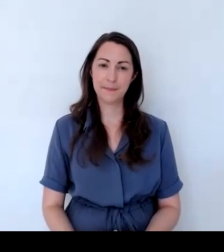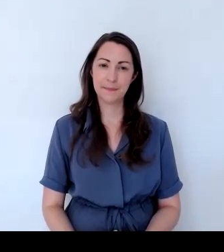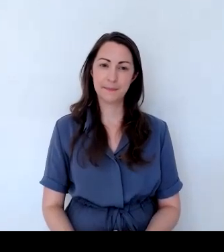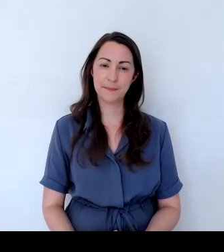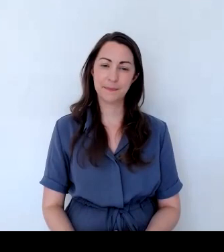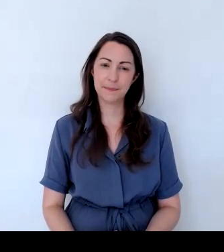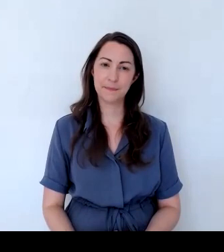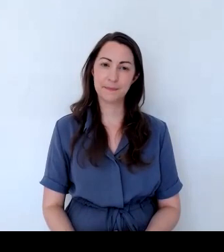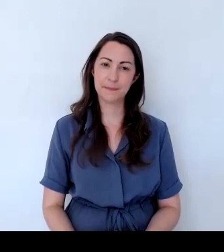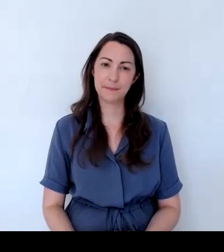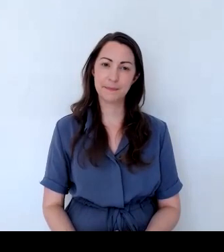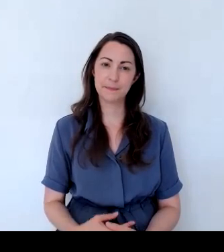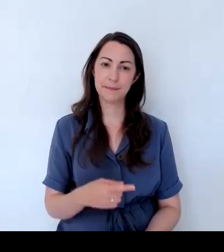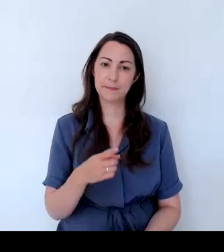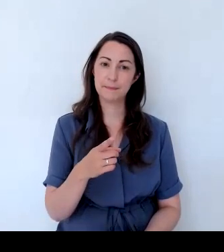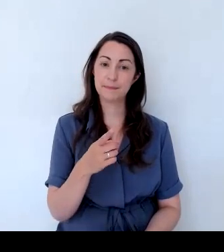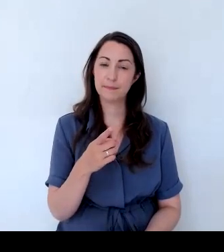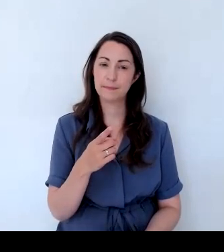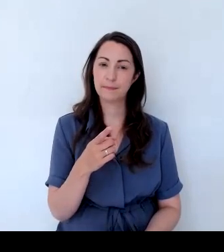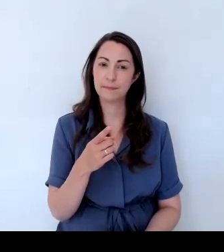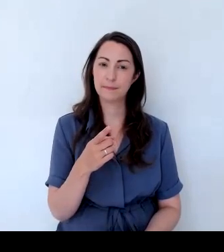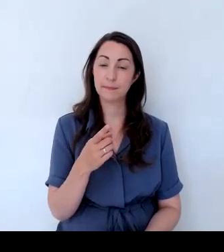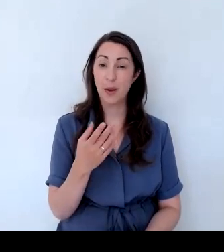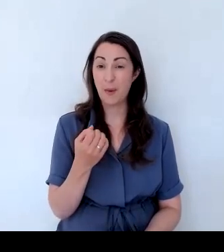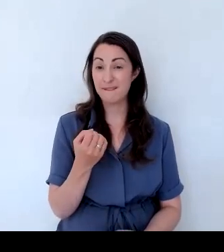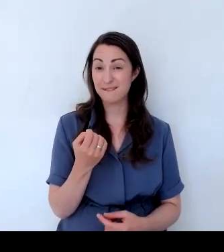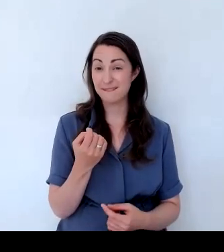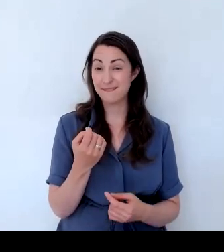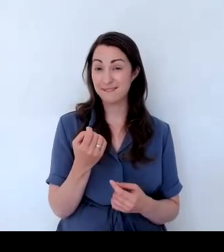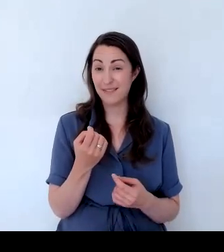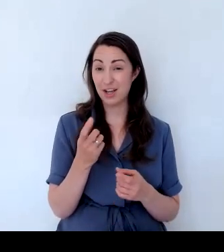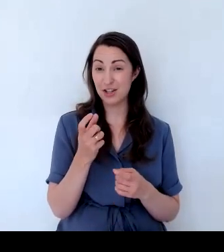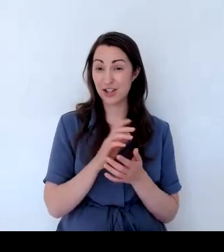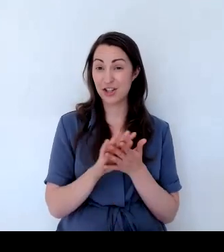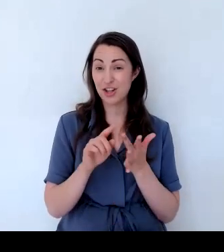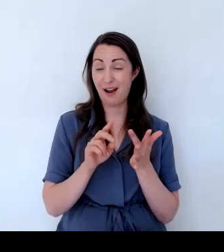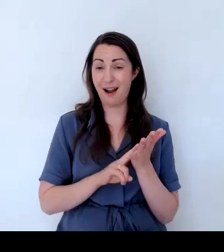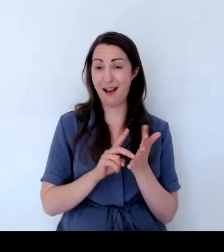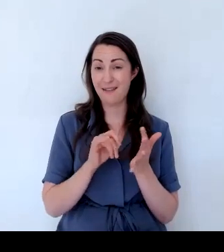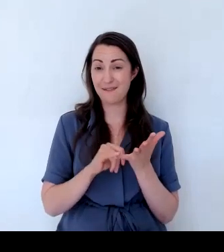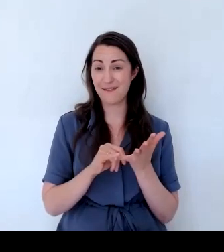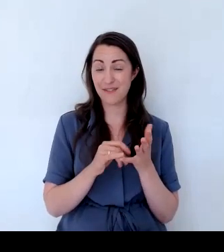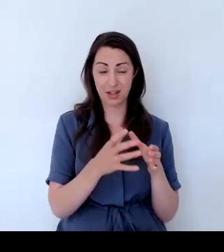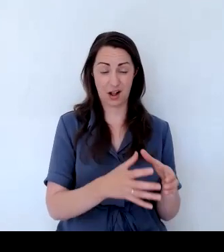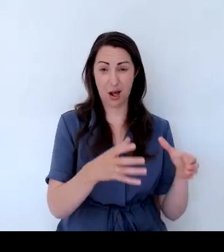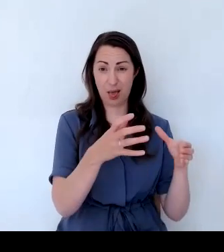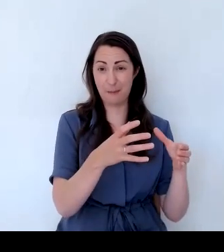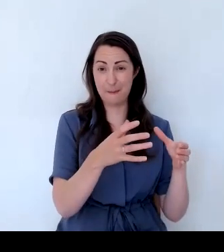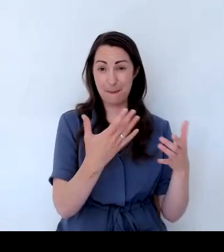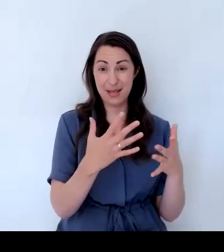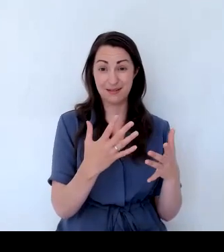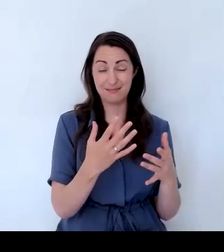We have a clump of chives that seeded themselves on the limestone chippings a few years ago.